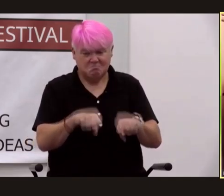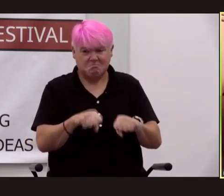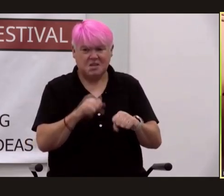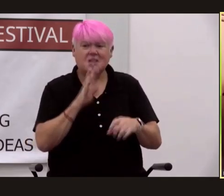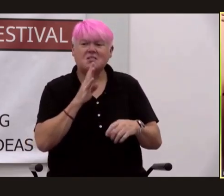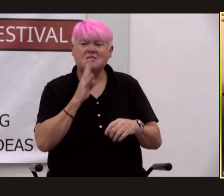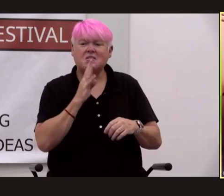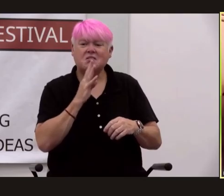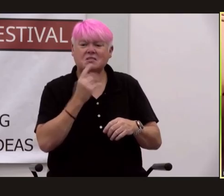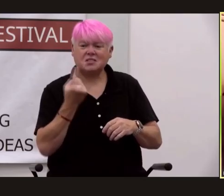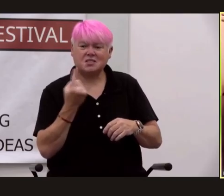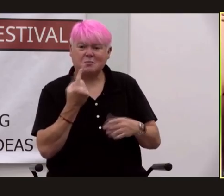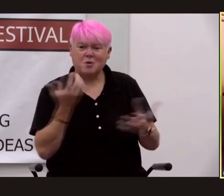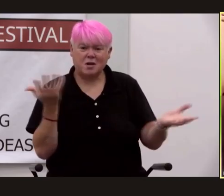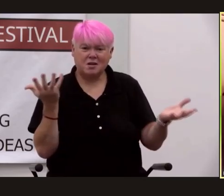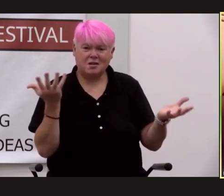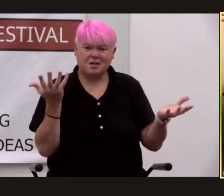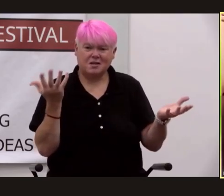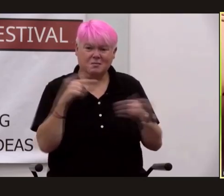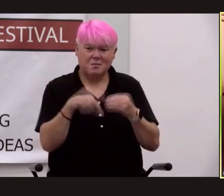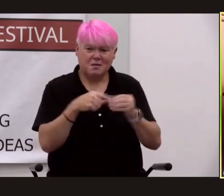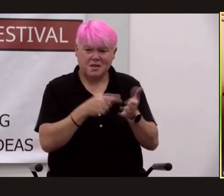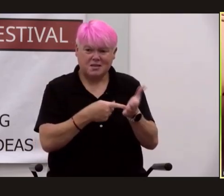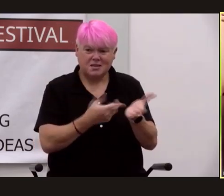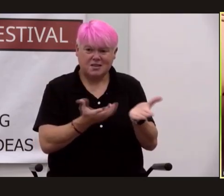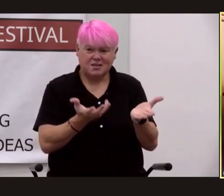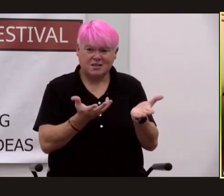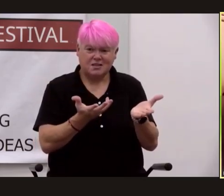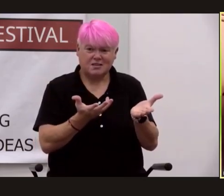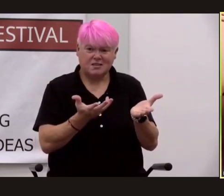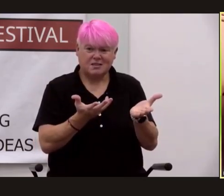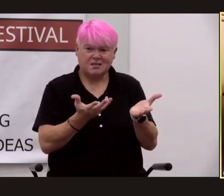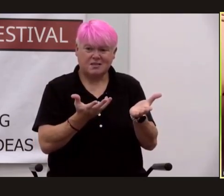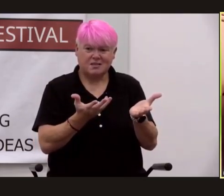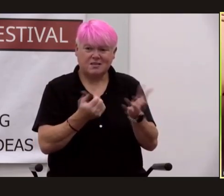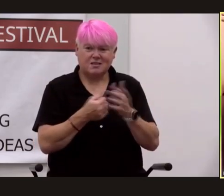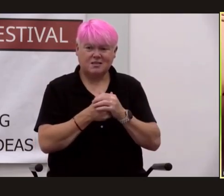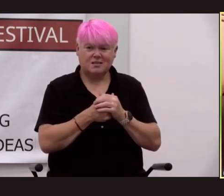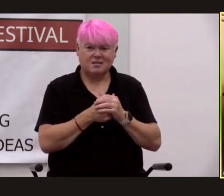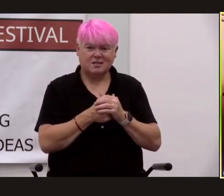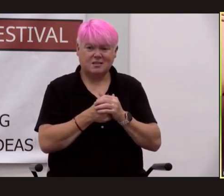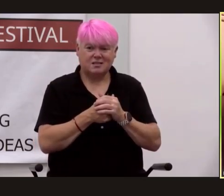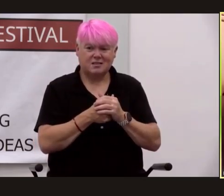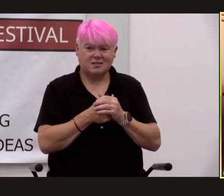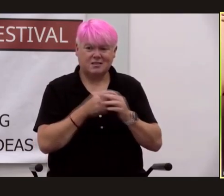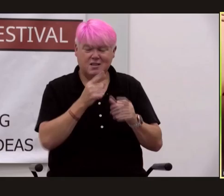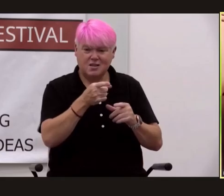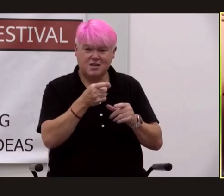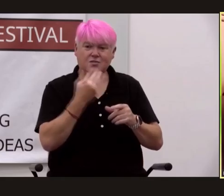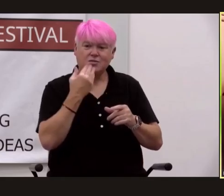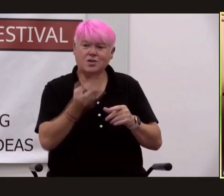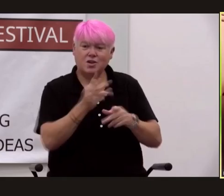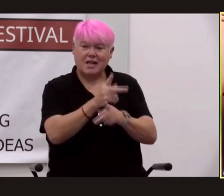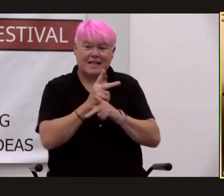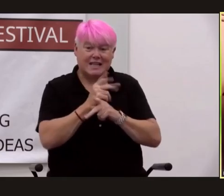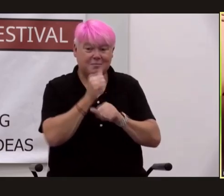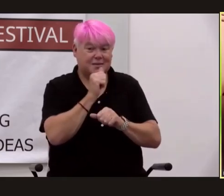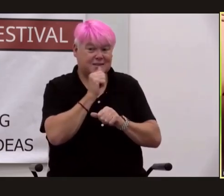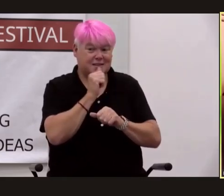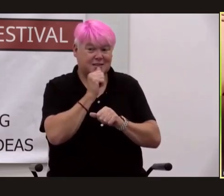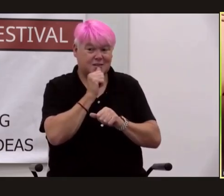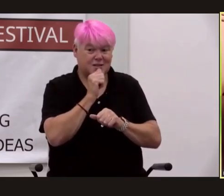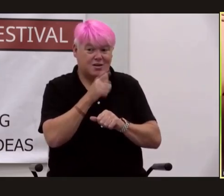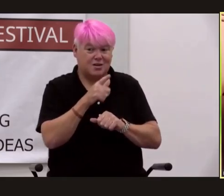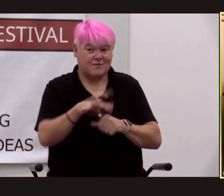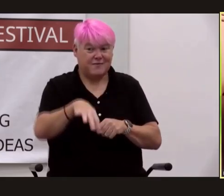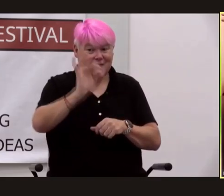someone are you as good at keeping secrets as you are at discovering